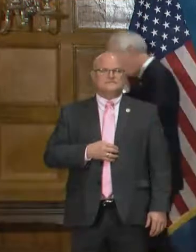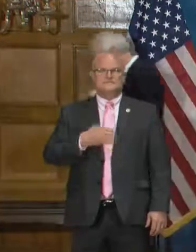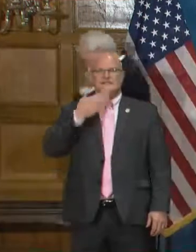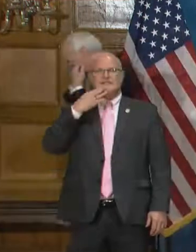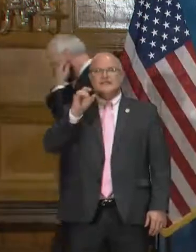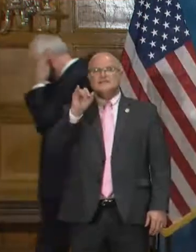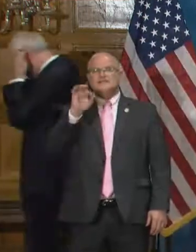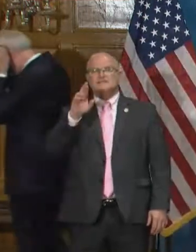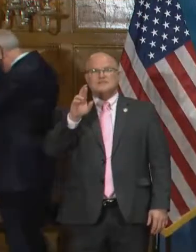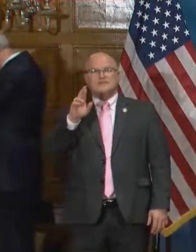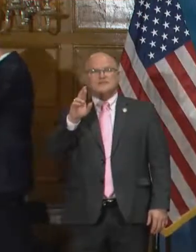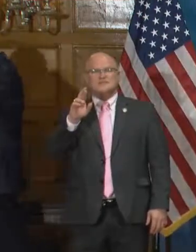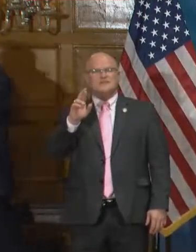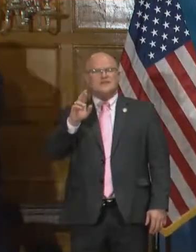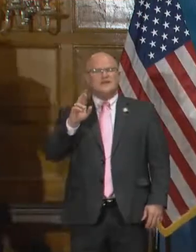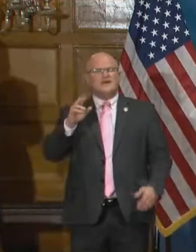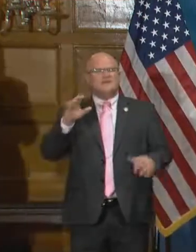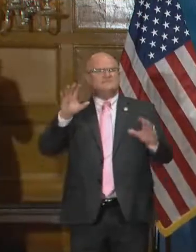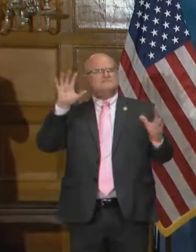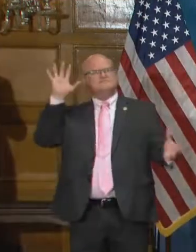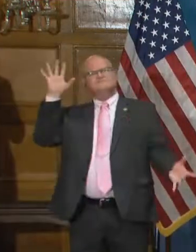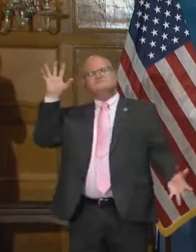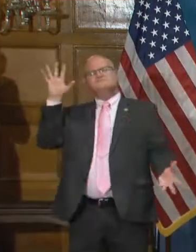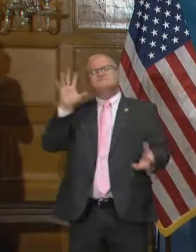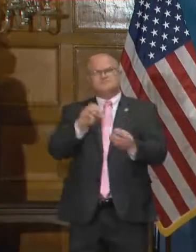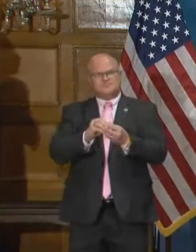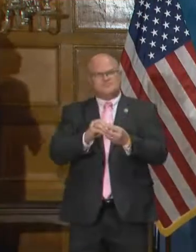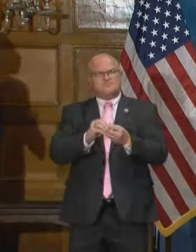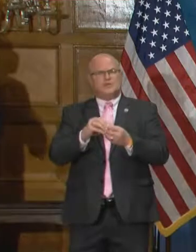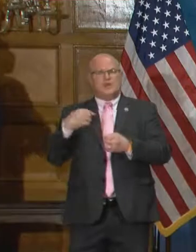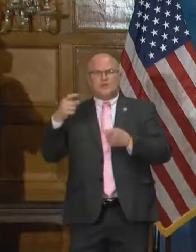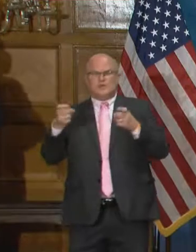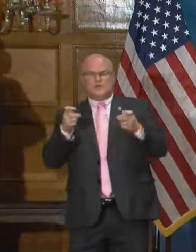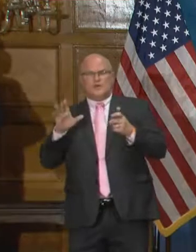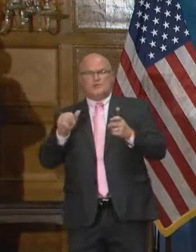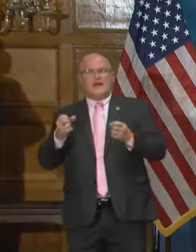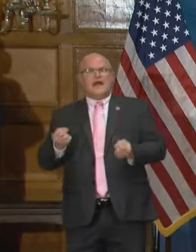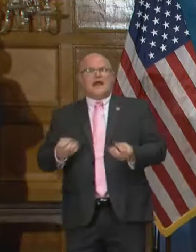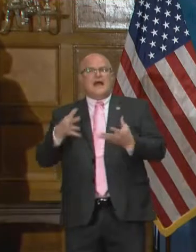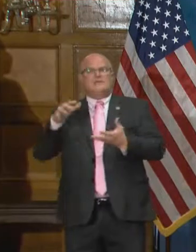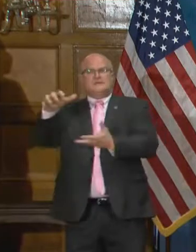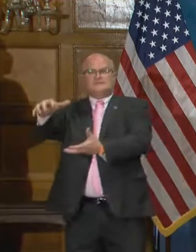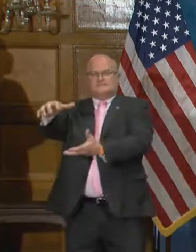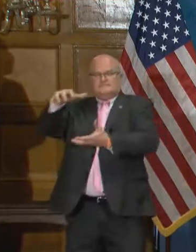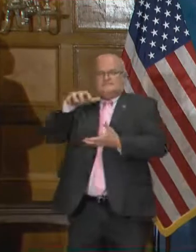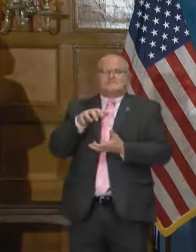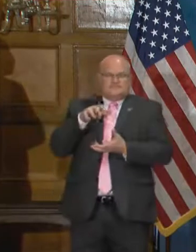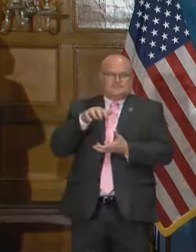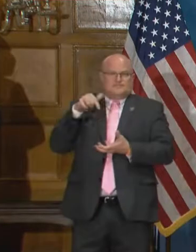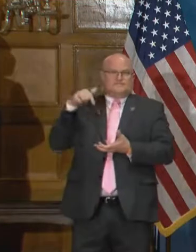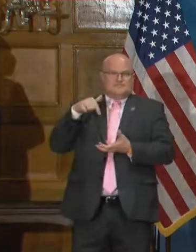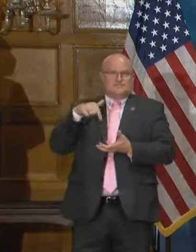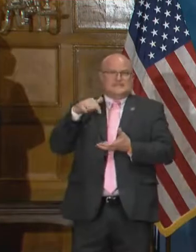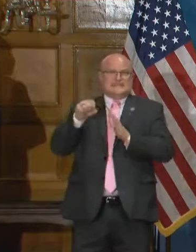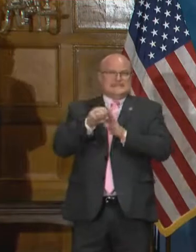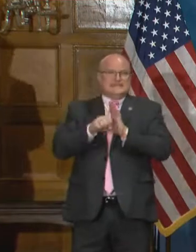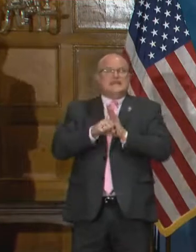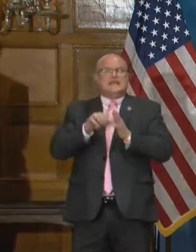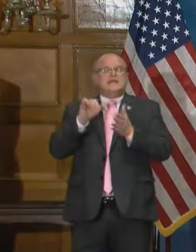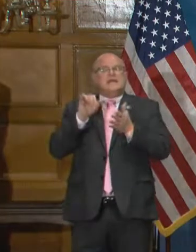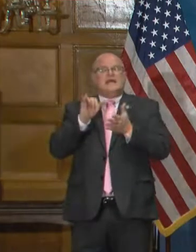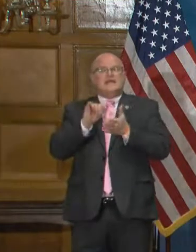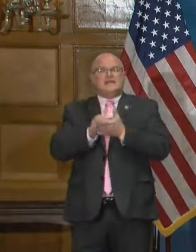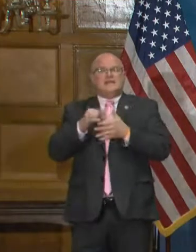Thank you, sir. You know, the whole thing is, is that, you know, we are controlled by the amount of volume of vaccine that's coming into the state. And so,